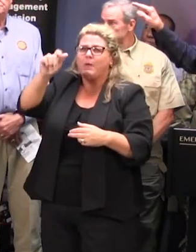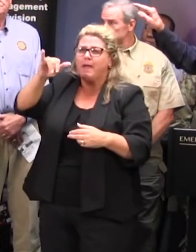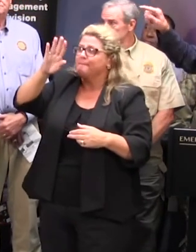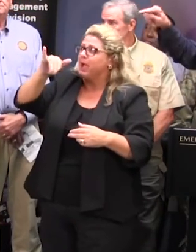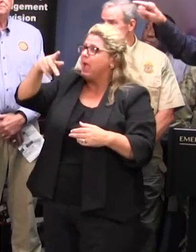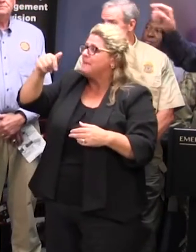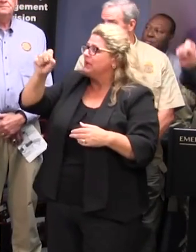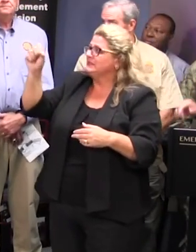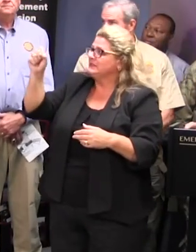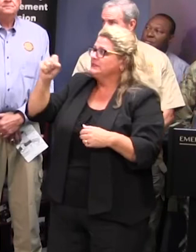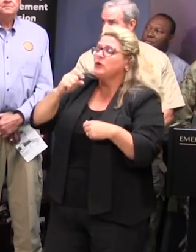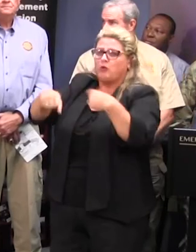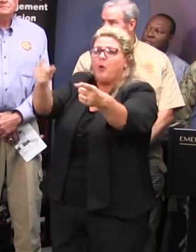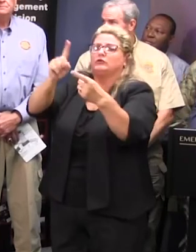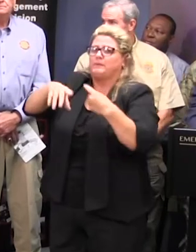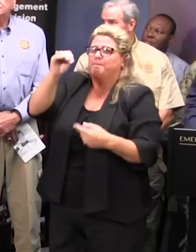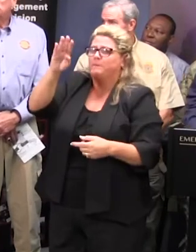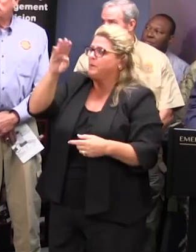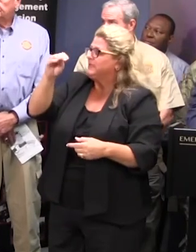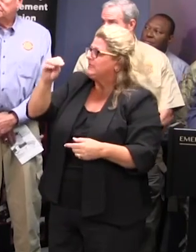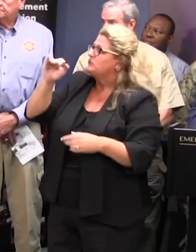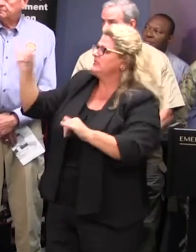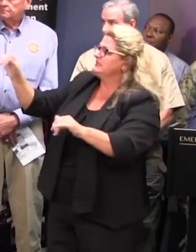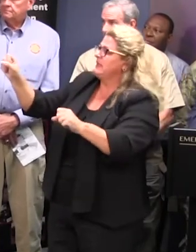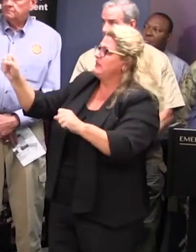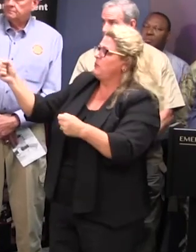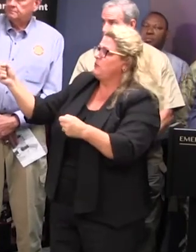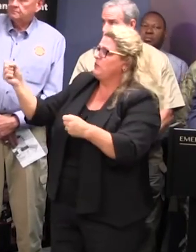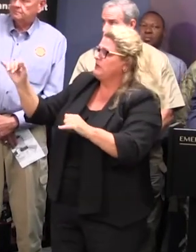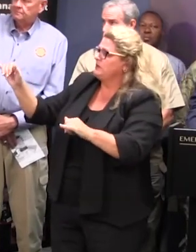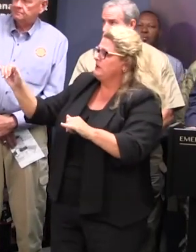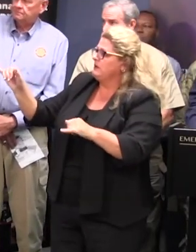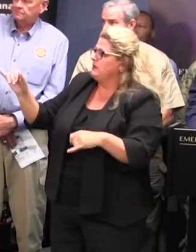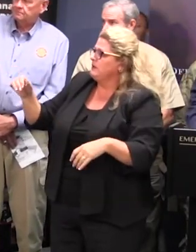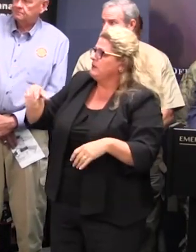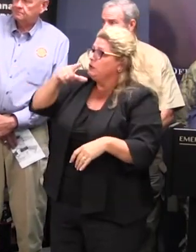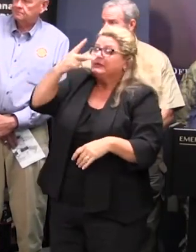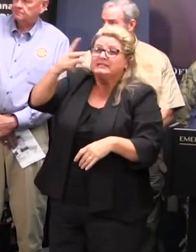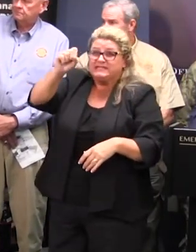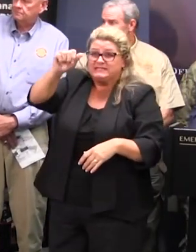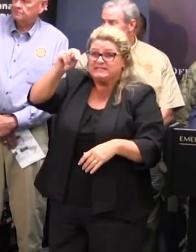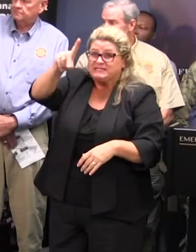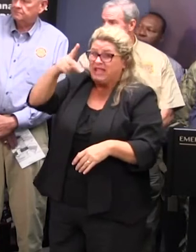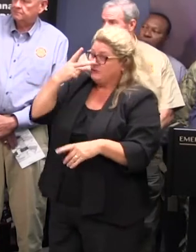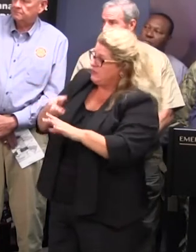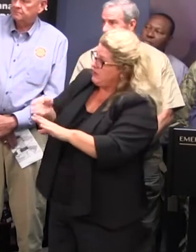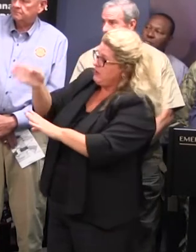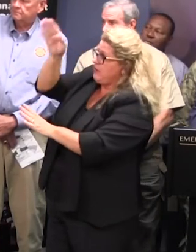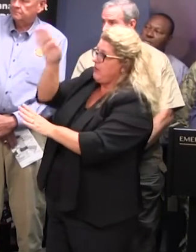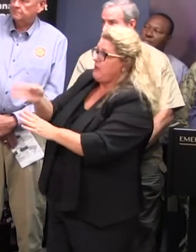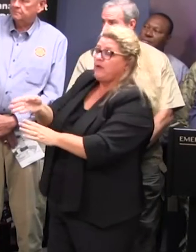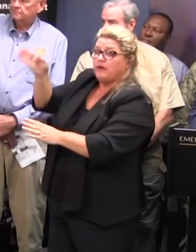to the south towards myrtle beach there's another picture of hold it right there for a minute please you see sand stacked up on the left